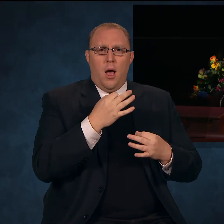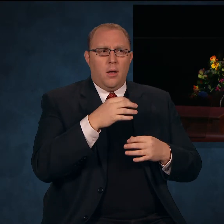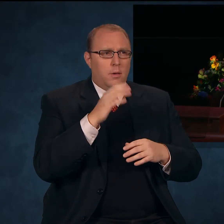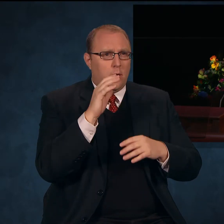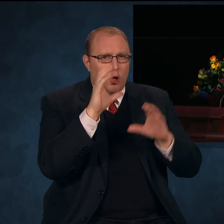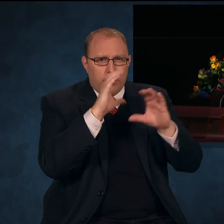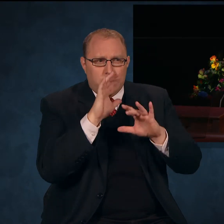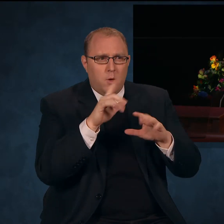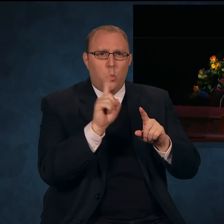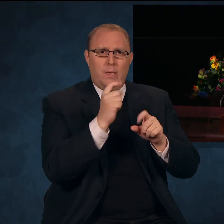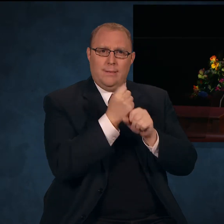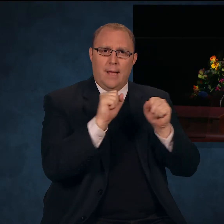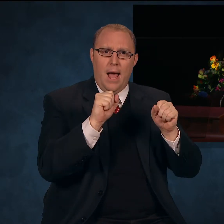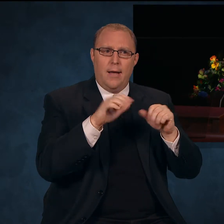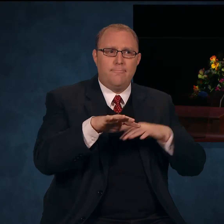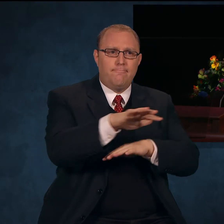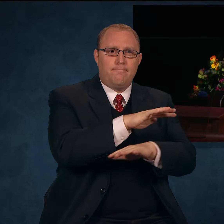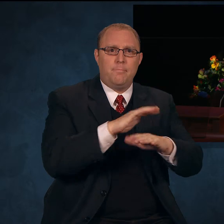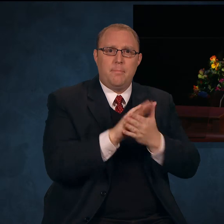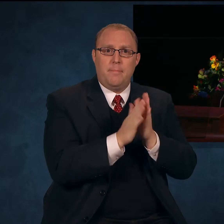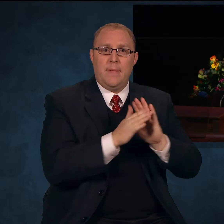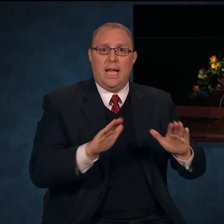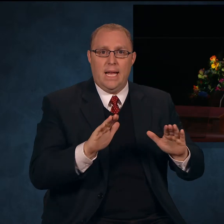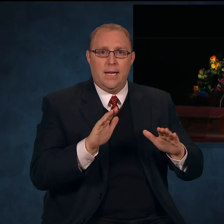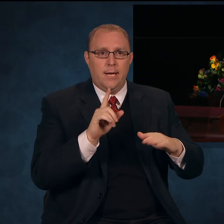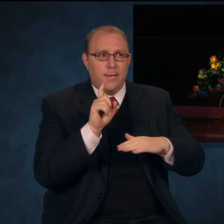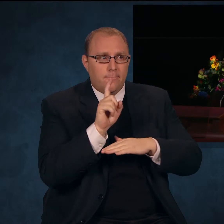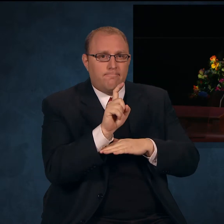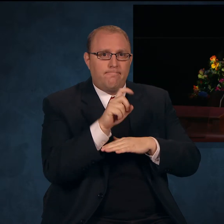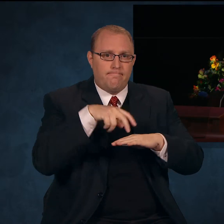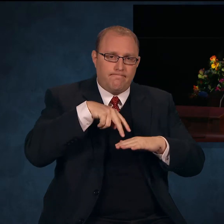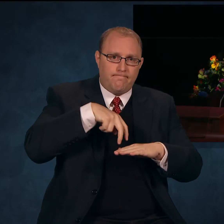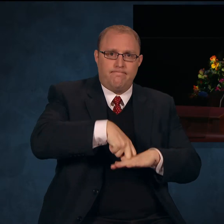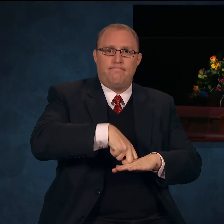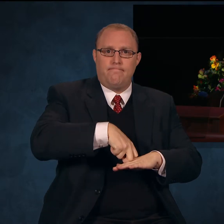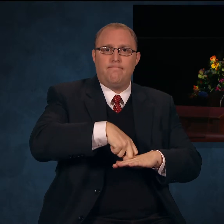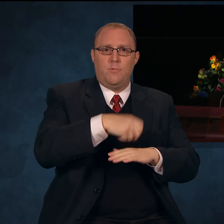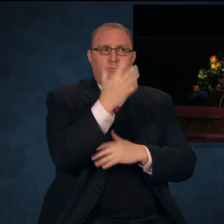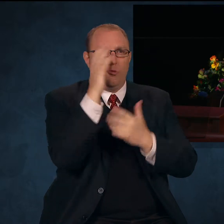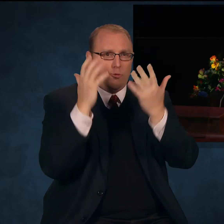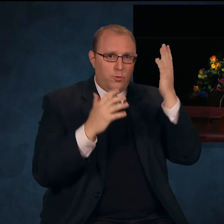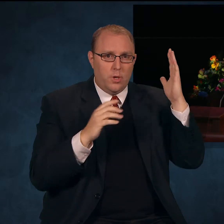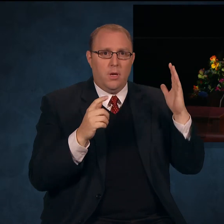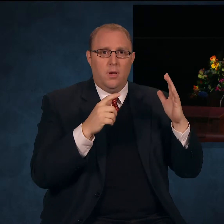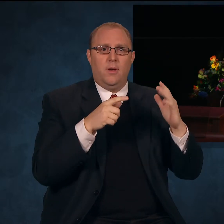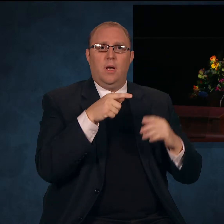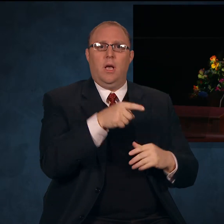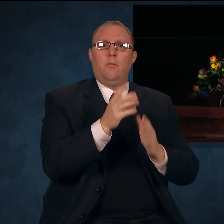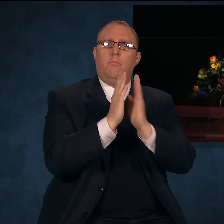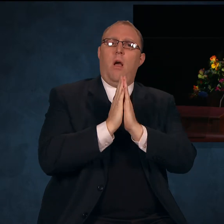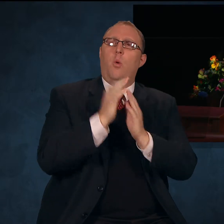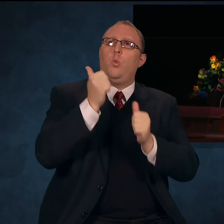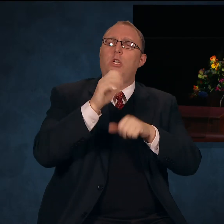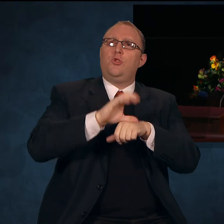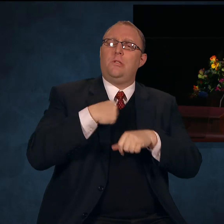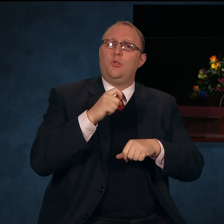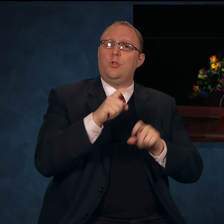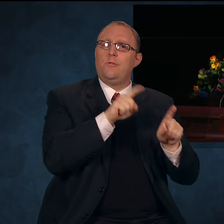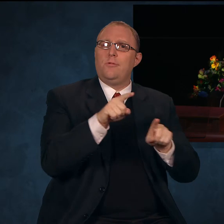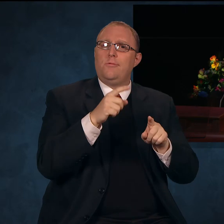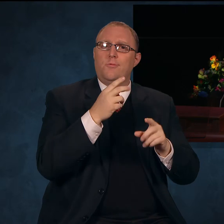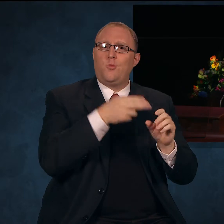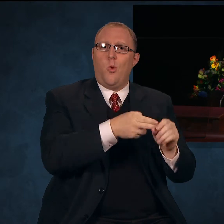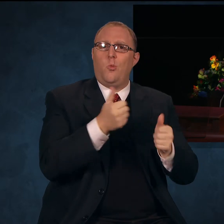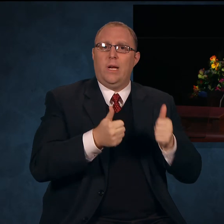wanting to know which of all the churches he should join. Hold the Doctrine and Covenants in your hand, and know that much of what has been